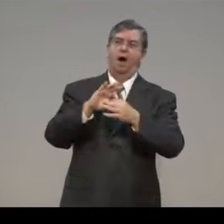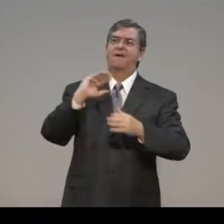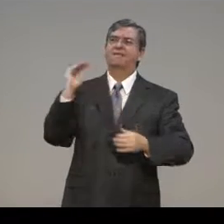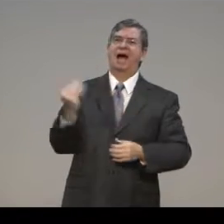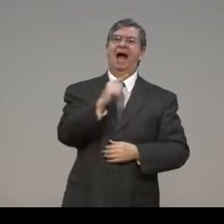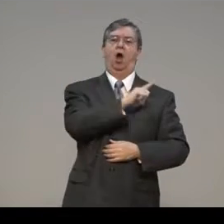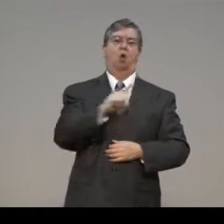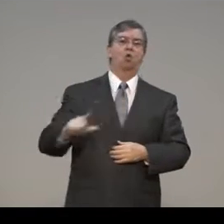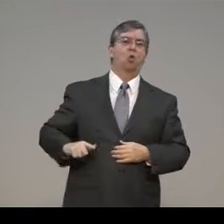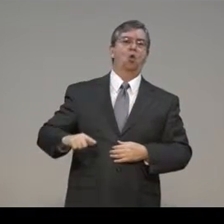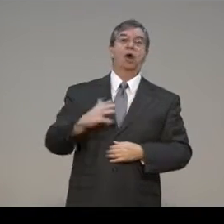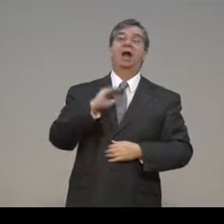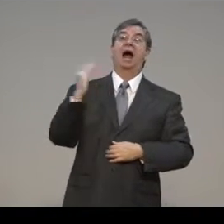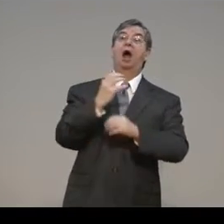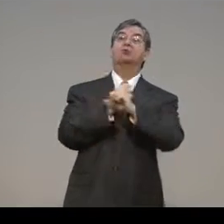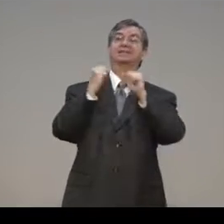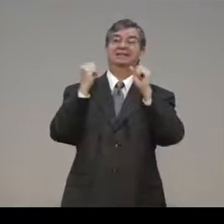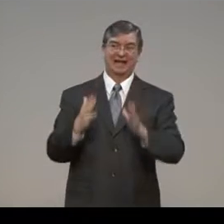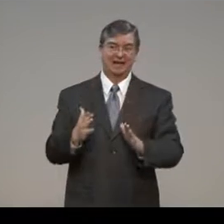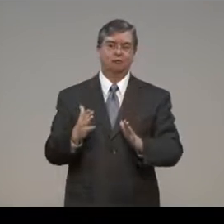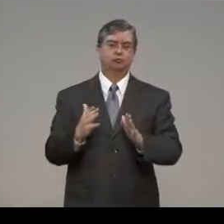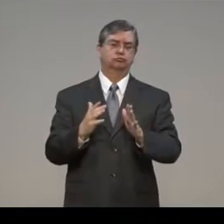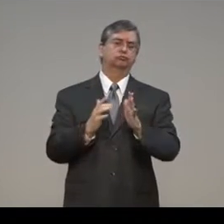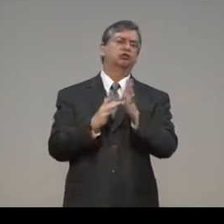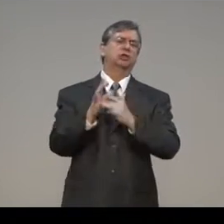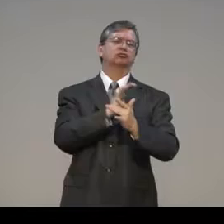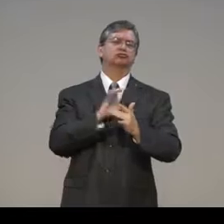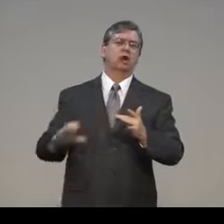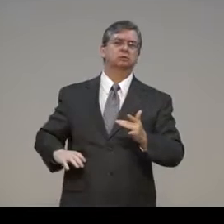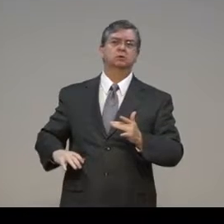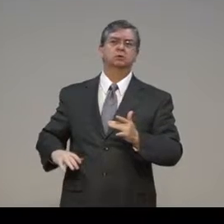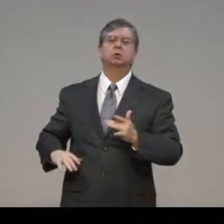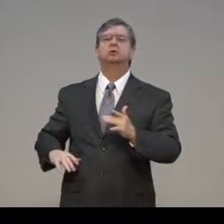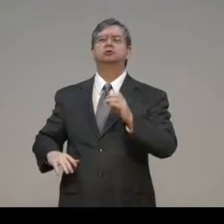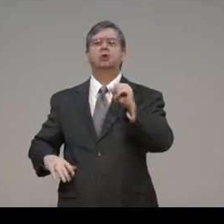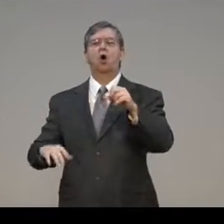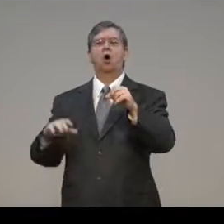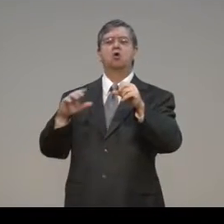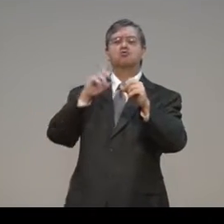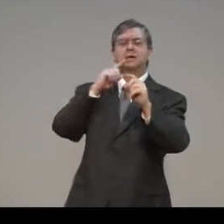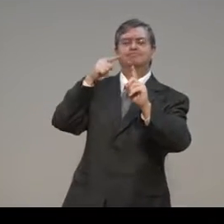We're going to look at the Scripture now. But grow in grace and in the knowledge of our Lord and Savior Jesus Christ.